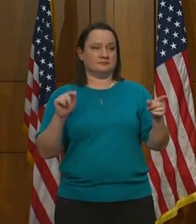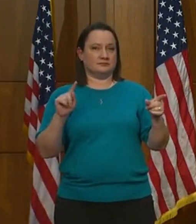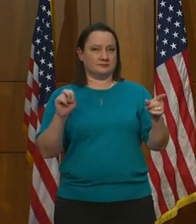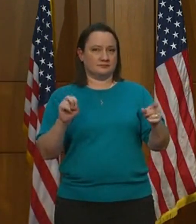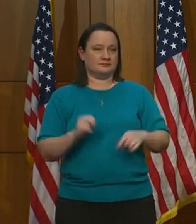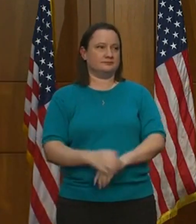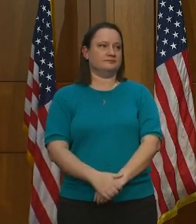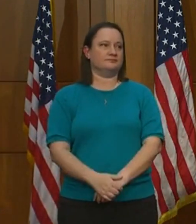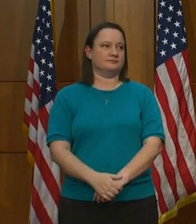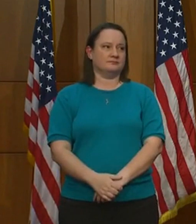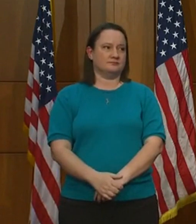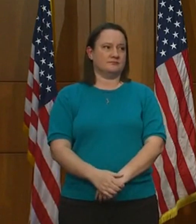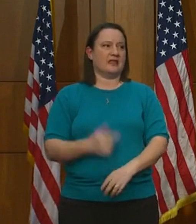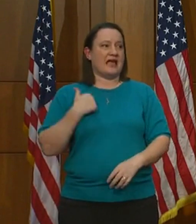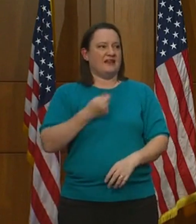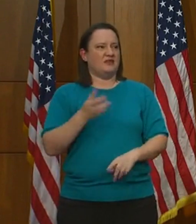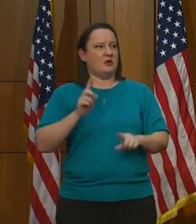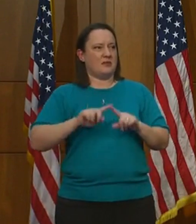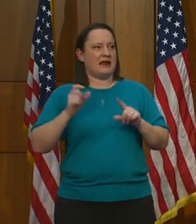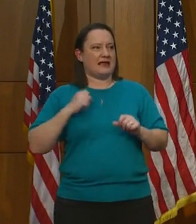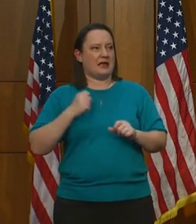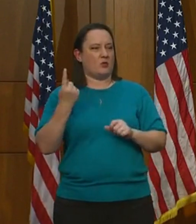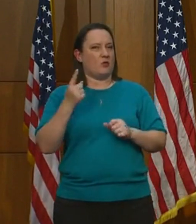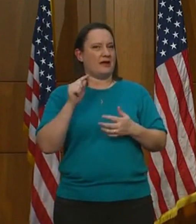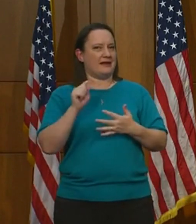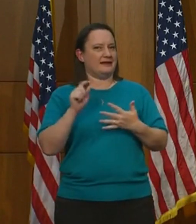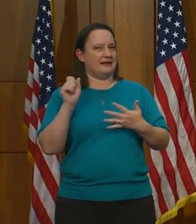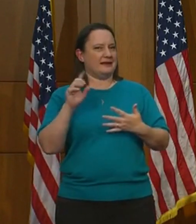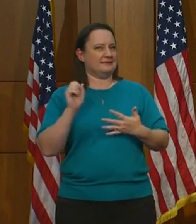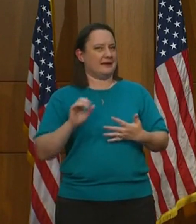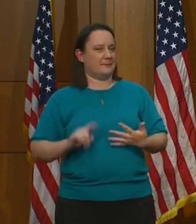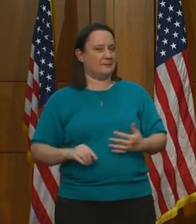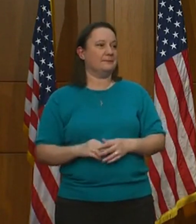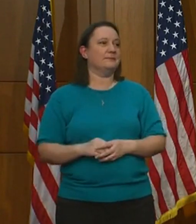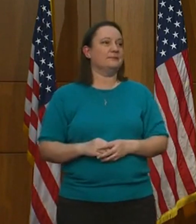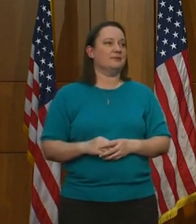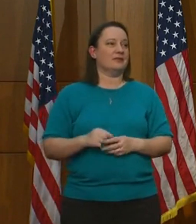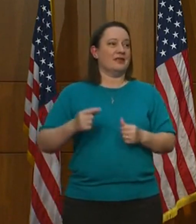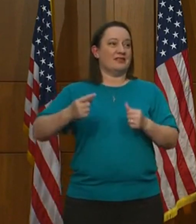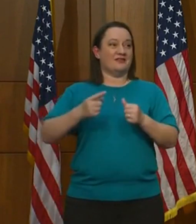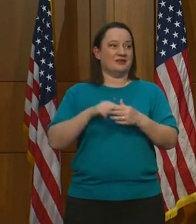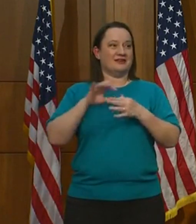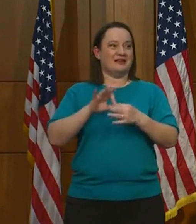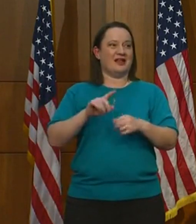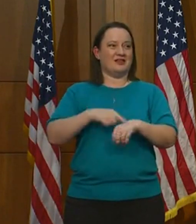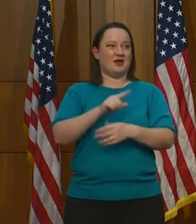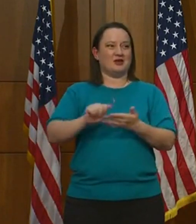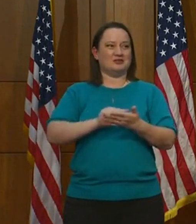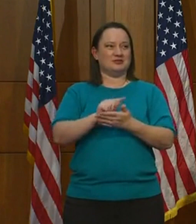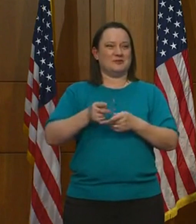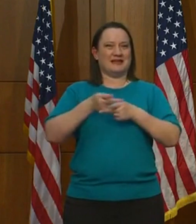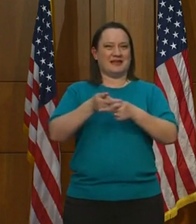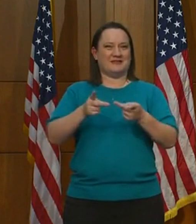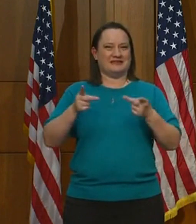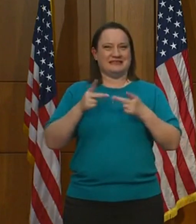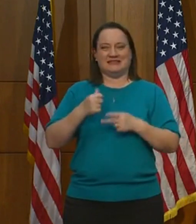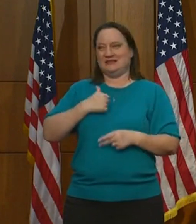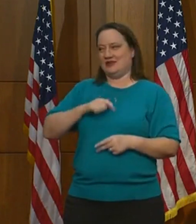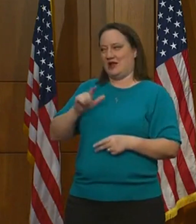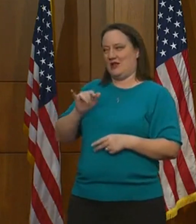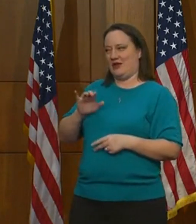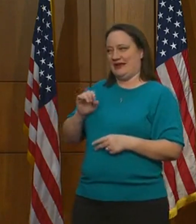I also have a couple but can go one at a time. And the first one is also related to long-term care facilities. Sorry, Lori.